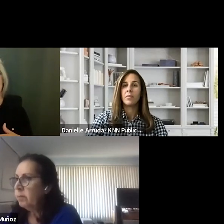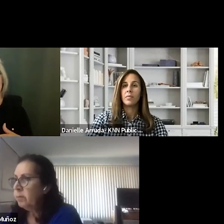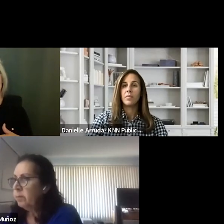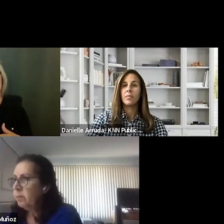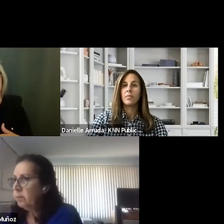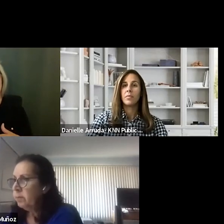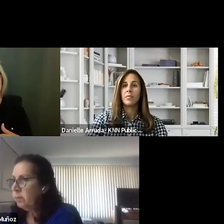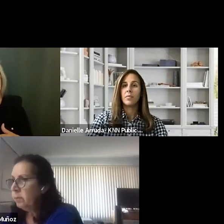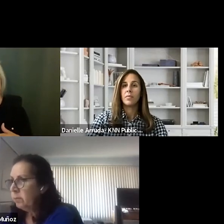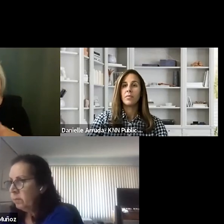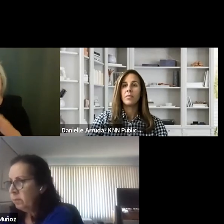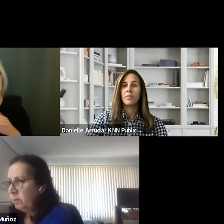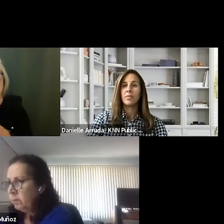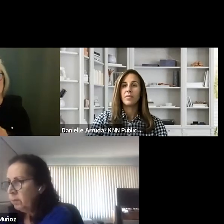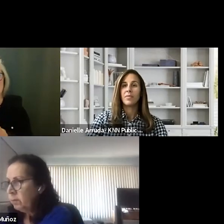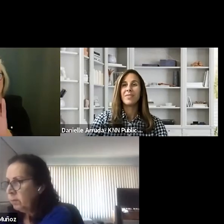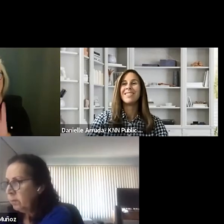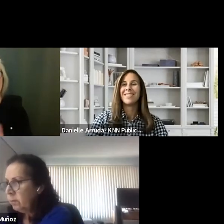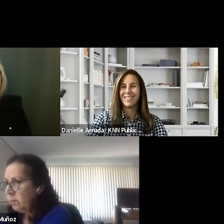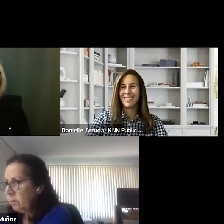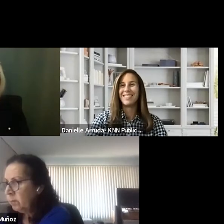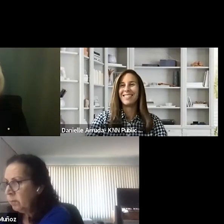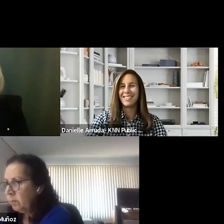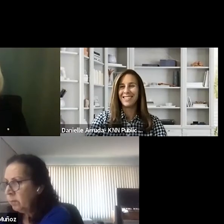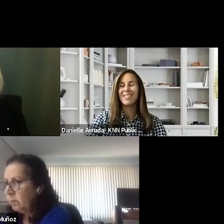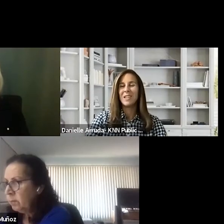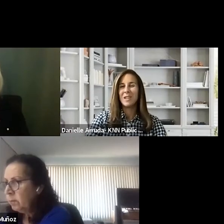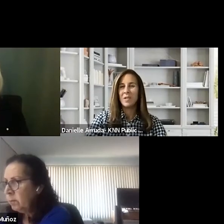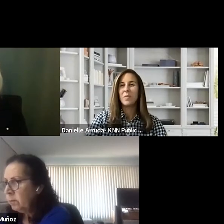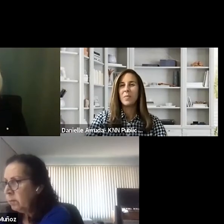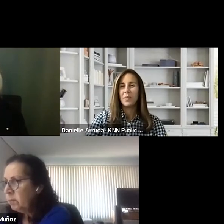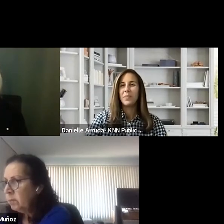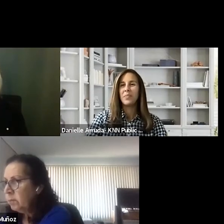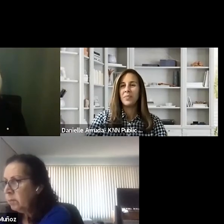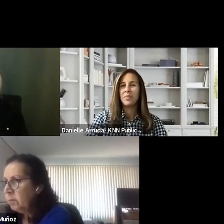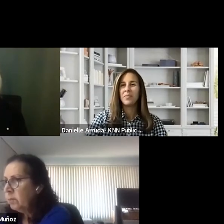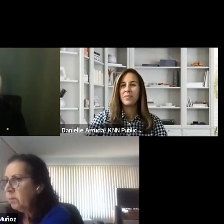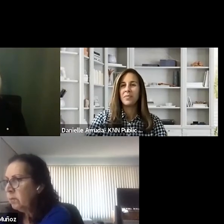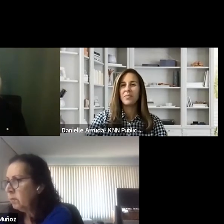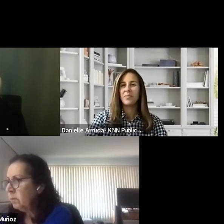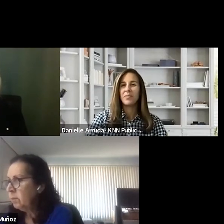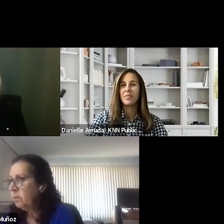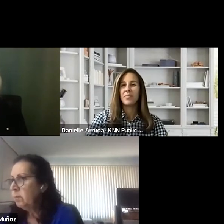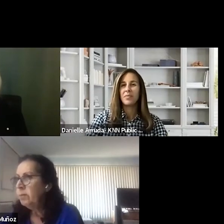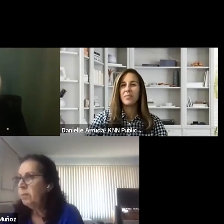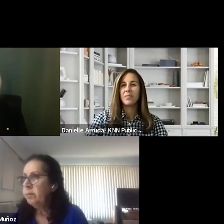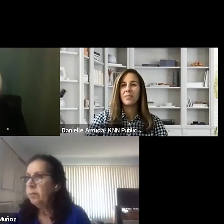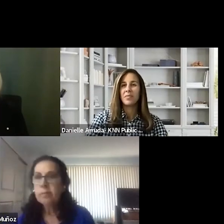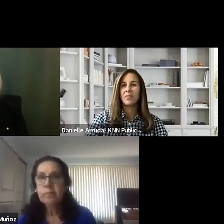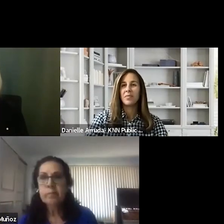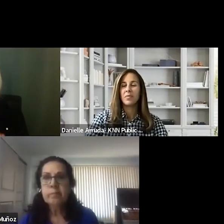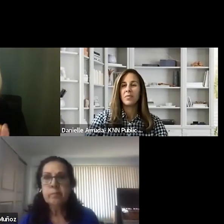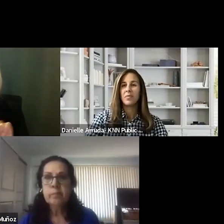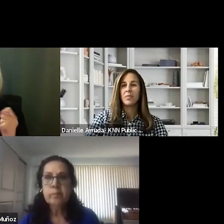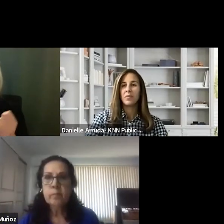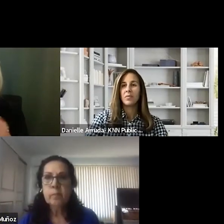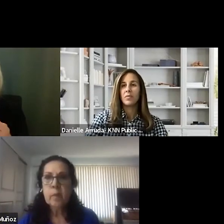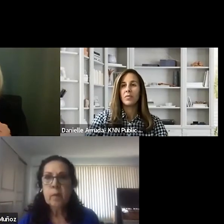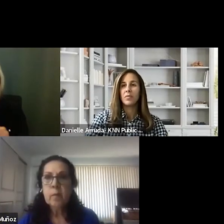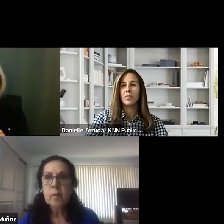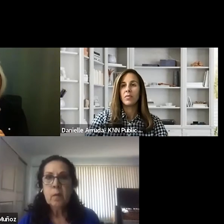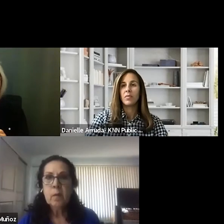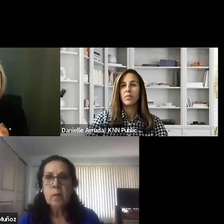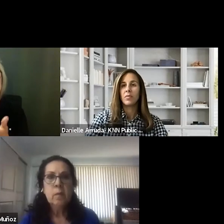And thank you, Ms. Hernandez, for your work and your team. And I'm very happy to move that we approve this item. Thank you.